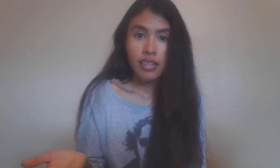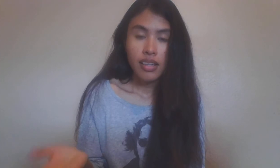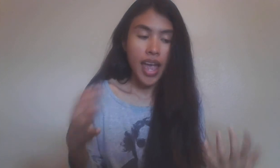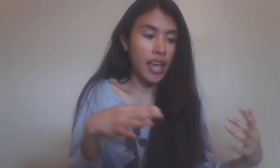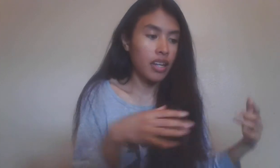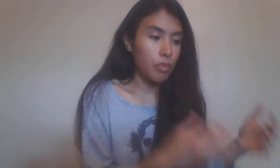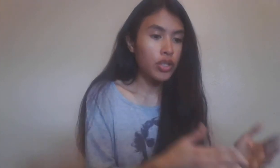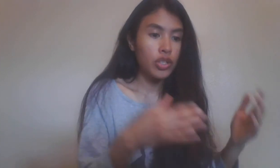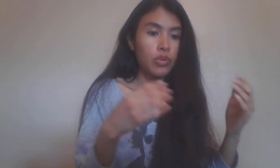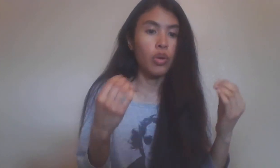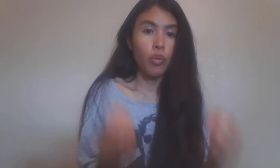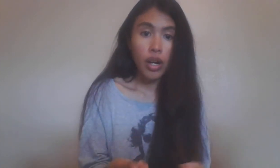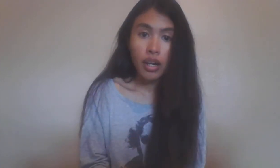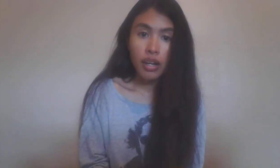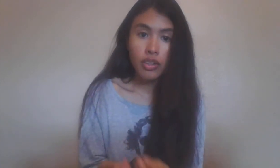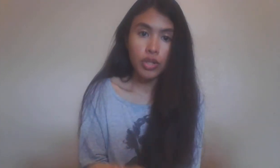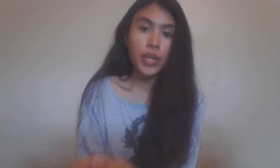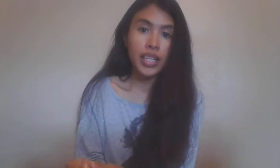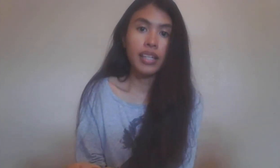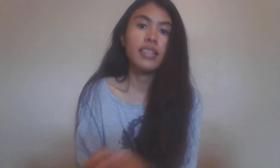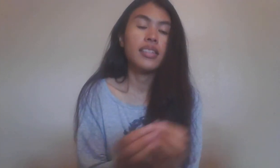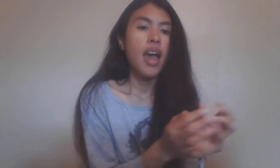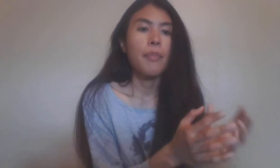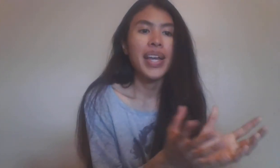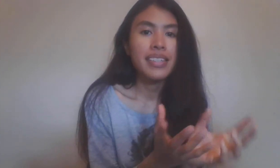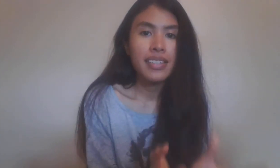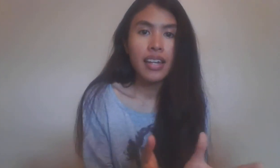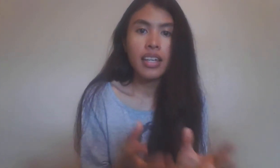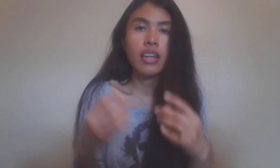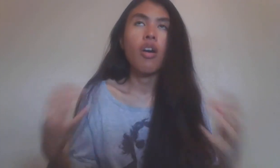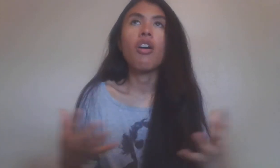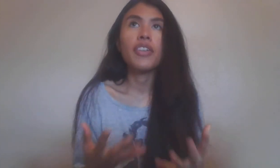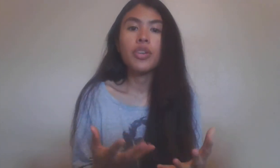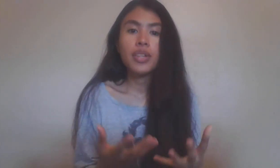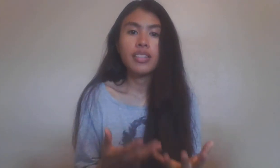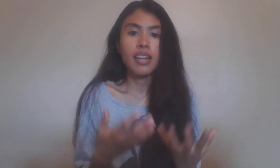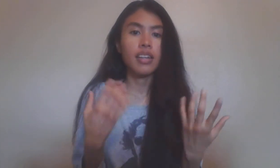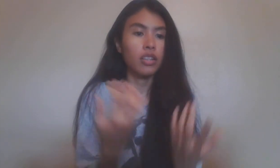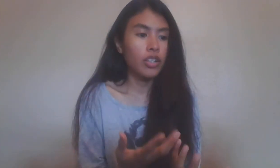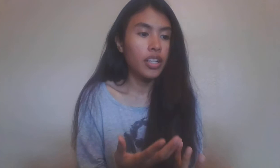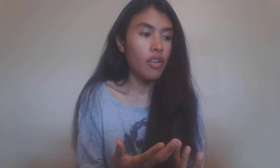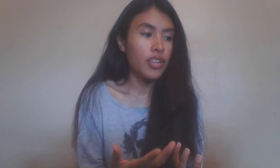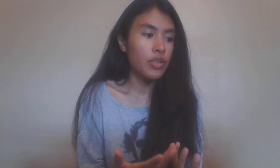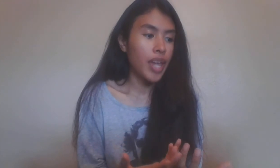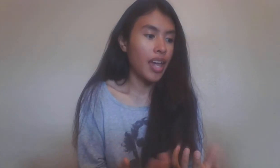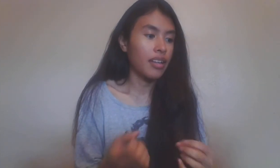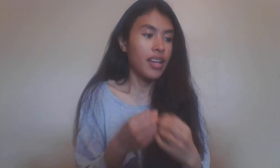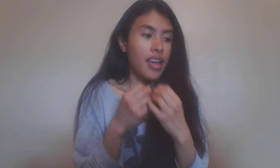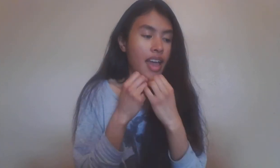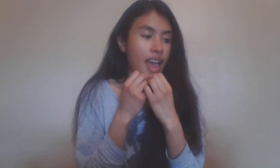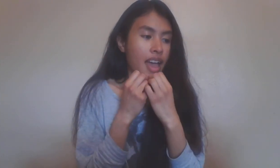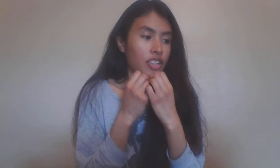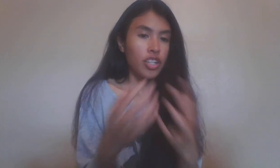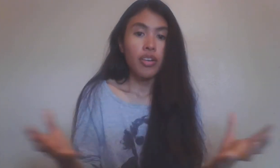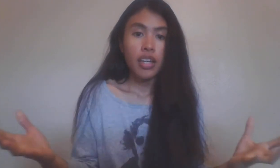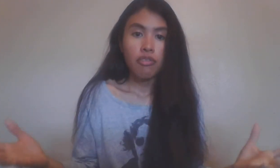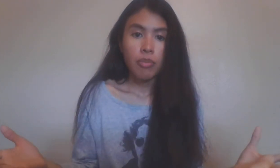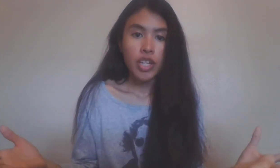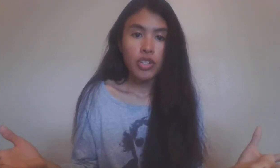And it puts you to work doing this by studying all that you can study, learning all that you can, sharing information,